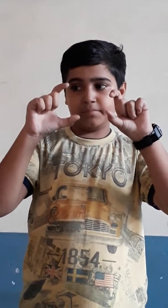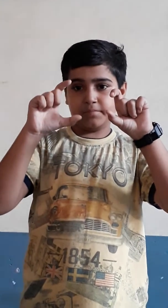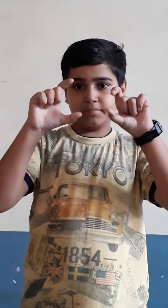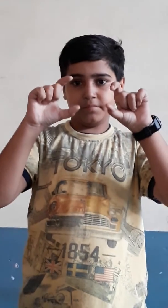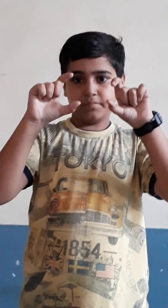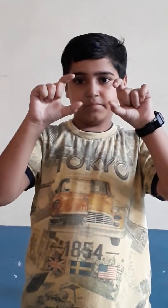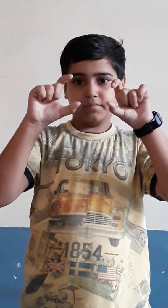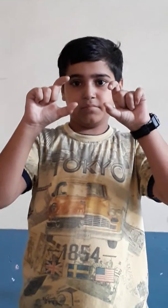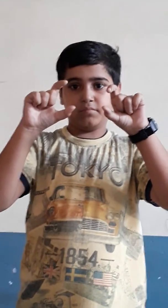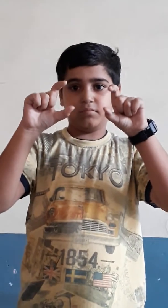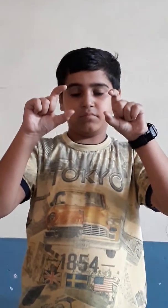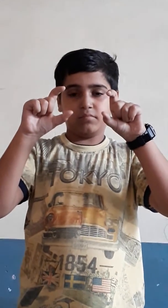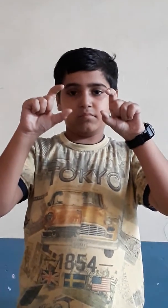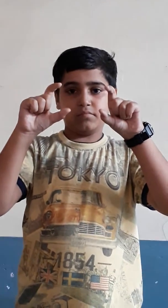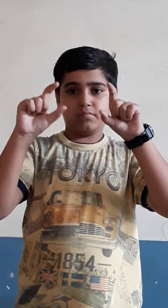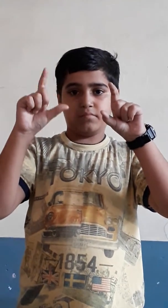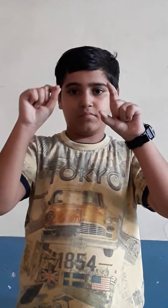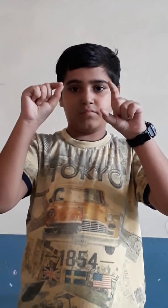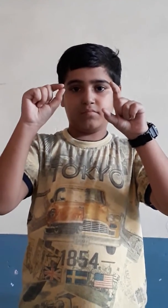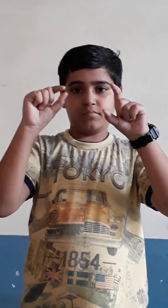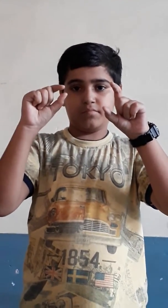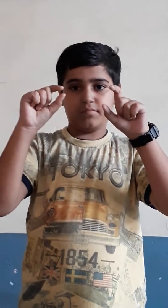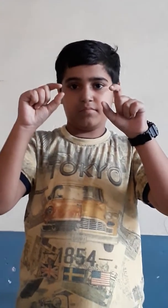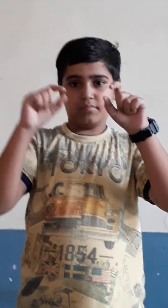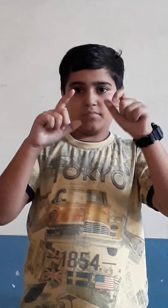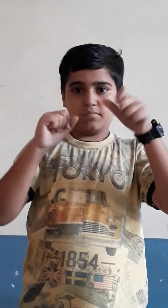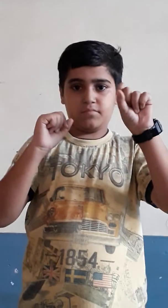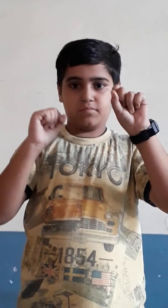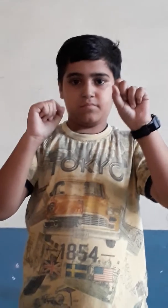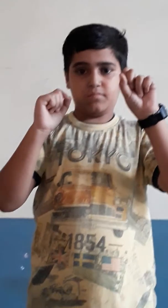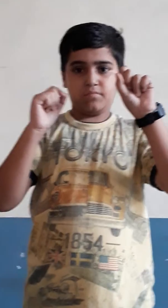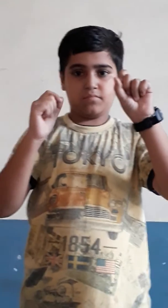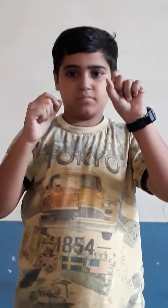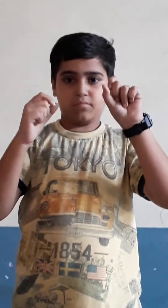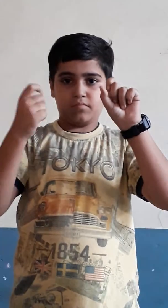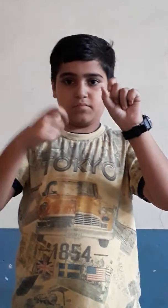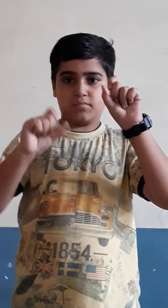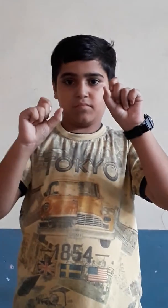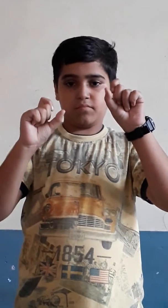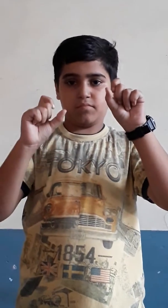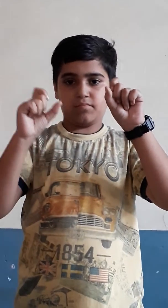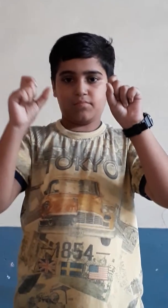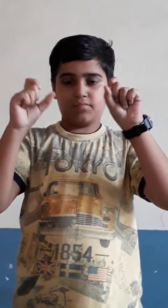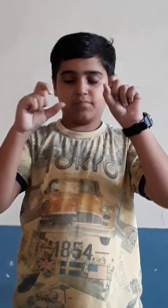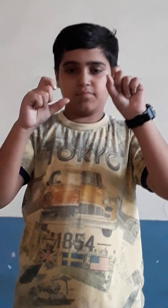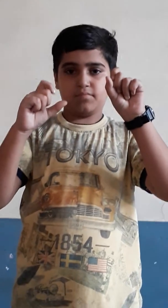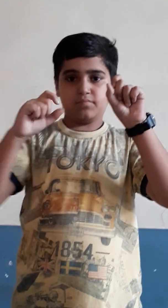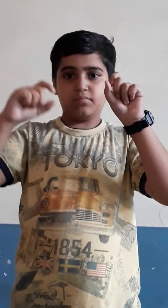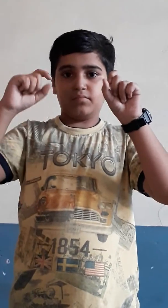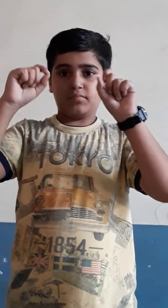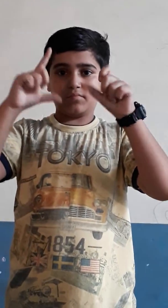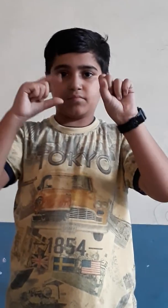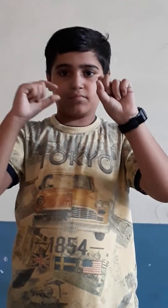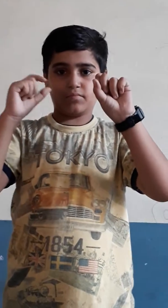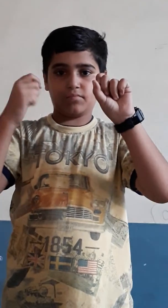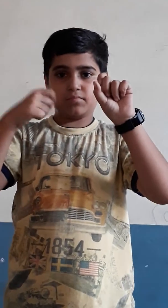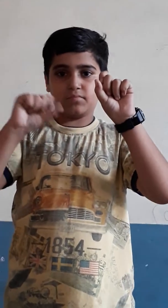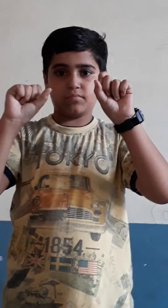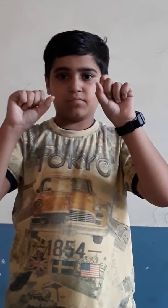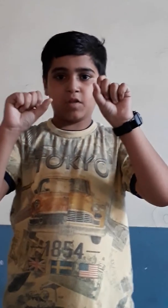Very good. Plus 7, plus 8, plus 4, plus 3, plus 2. Answer?